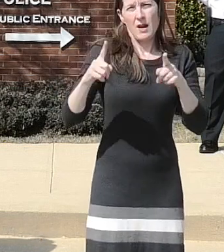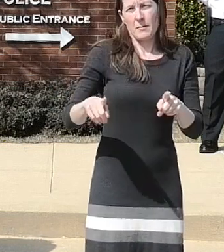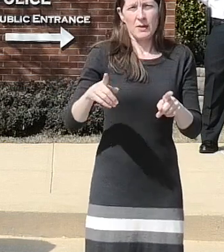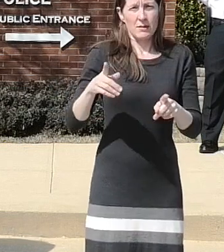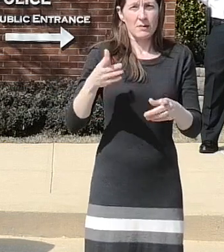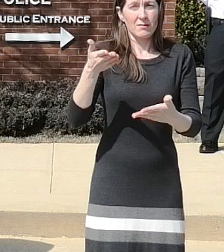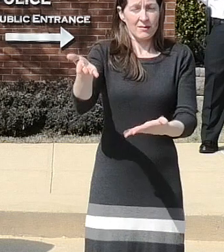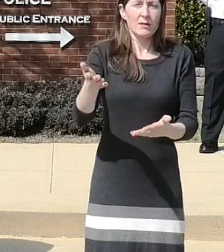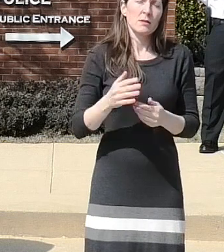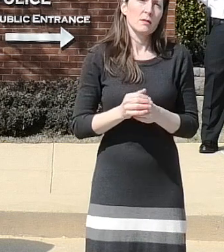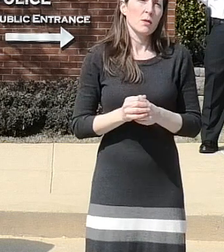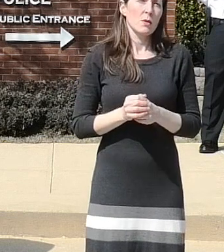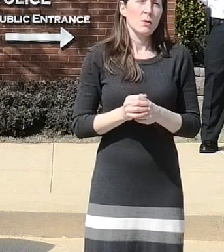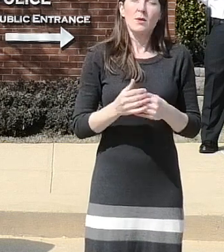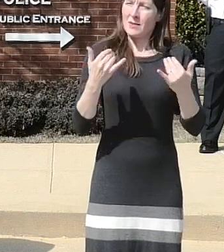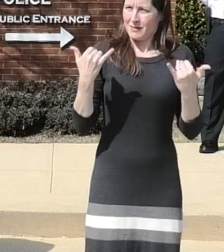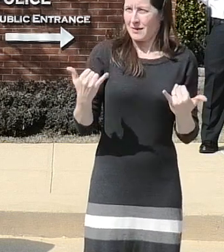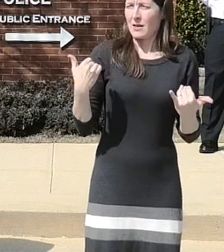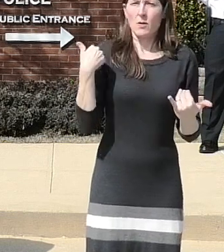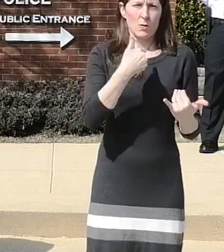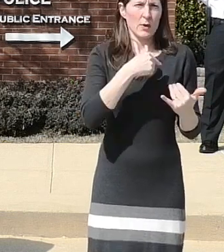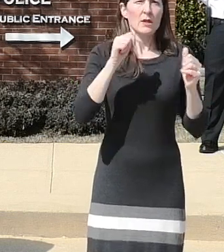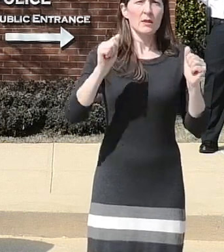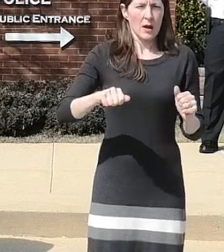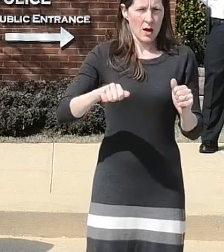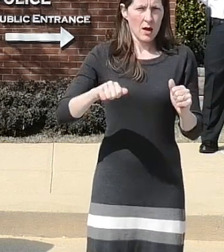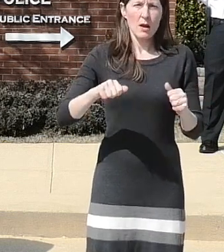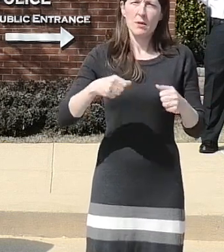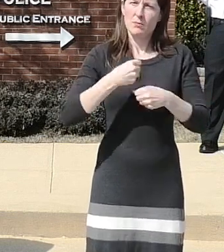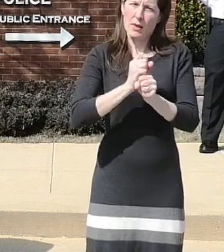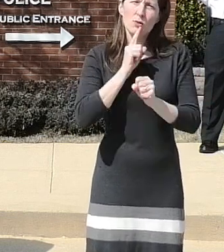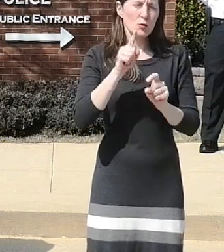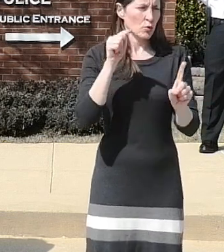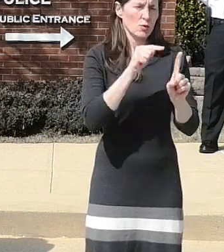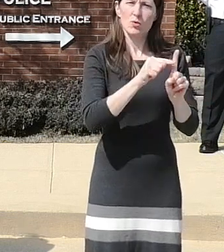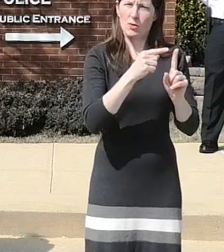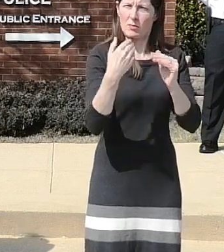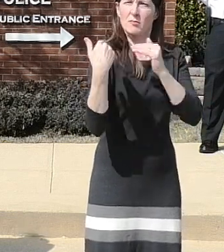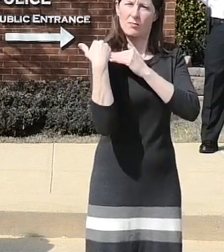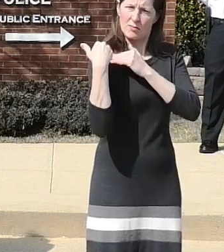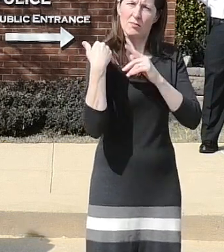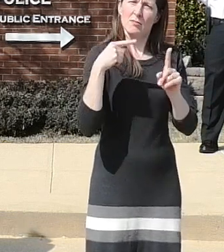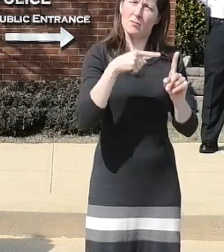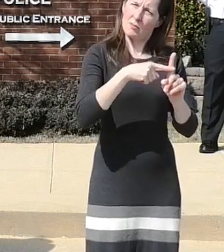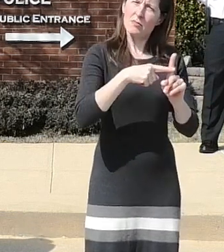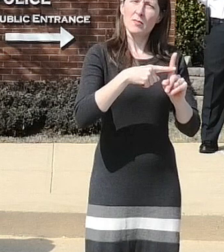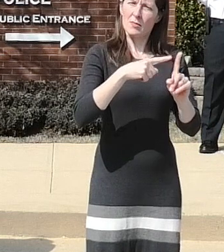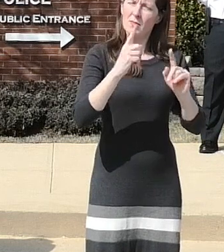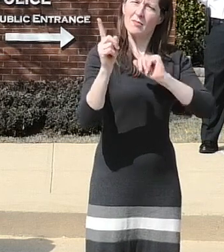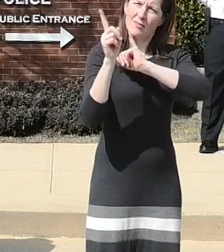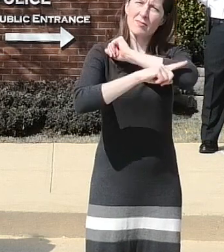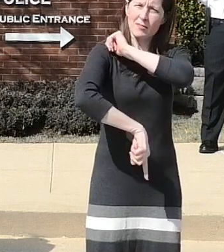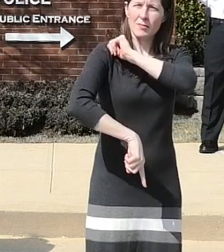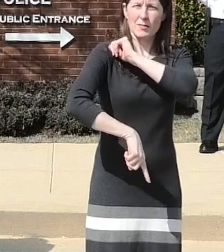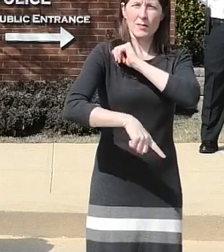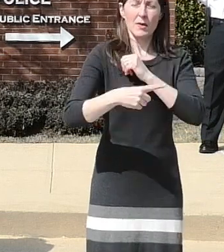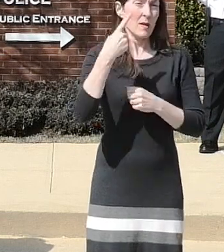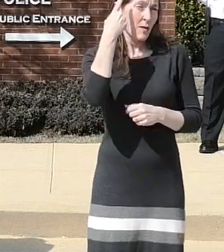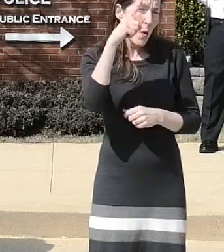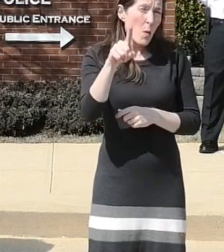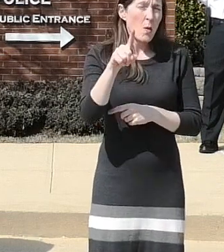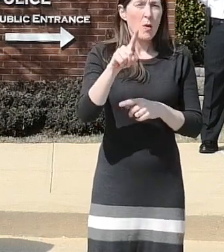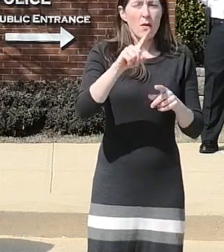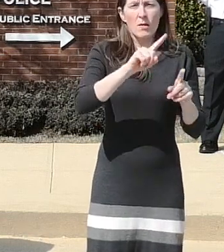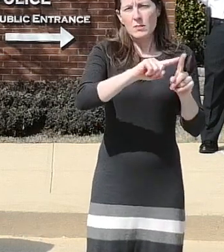accountable and providing some closure on these crimes that have spanned approximately a